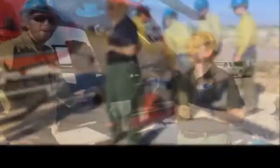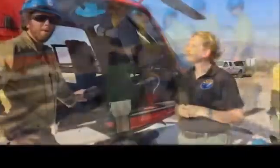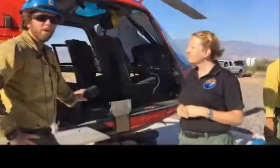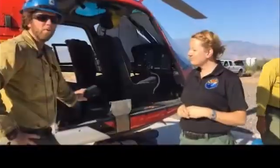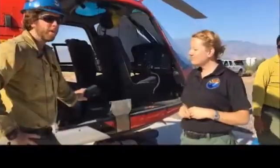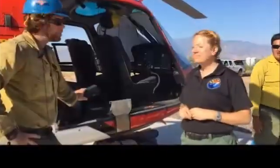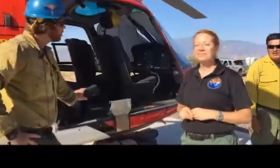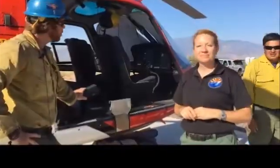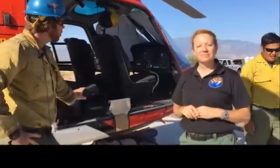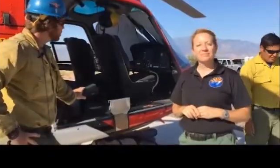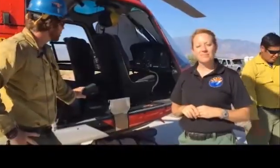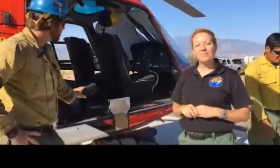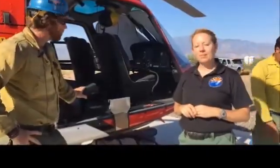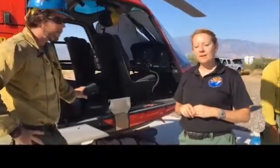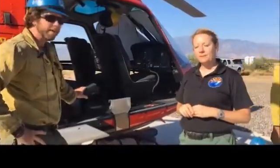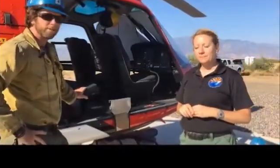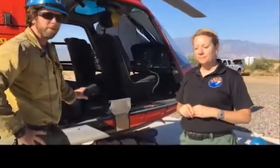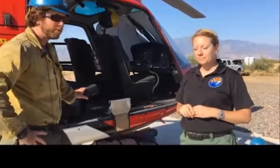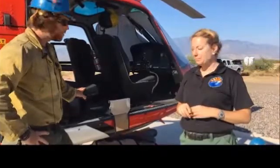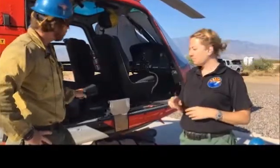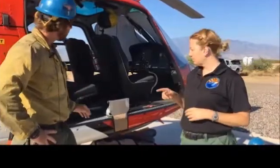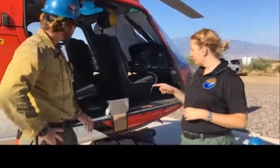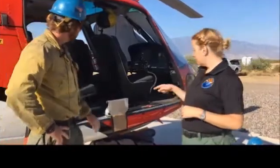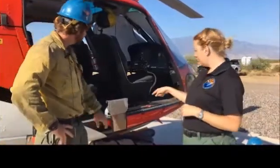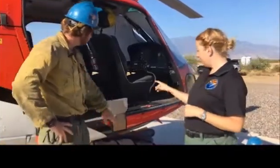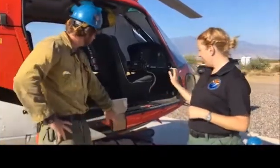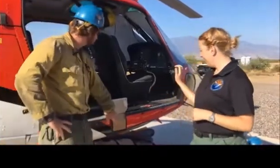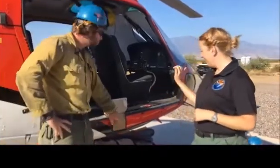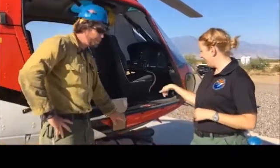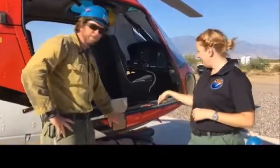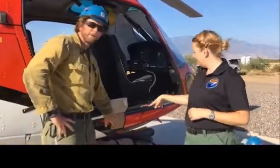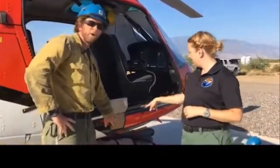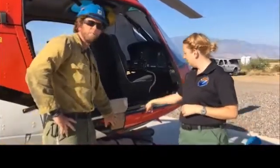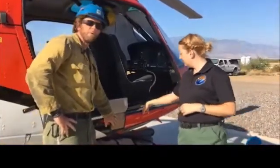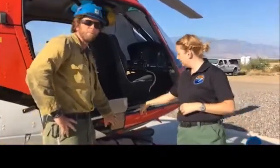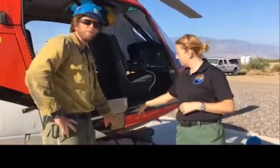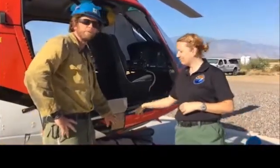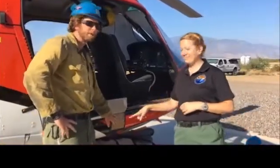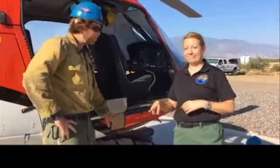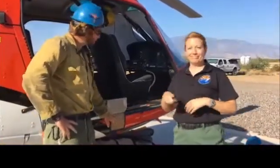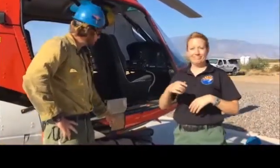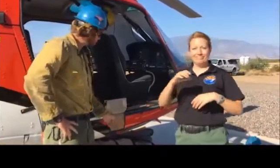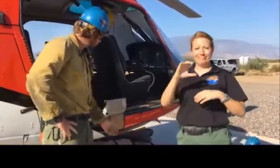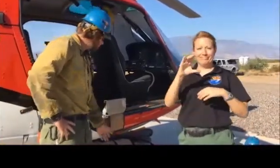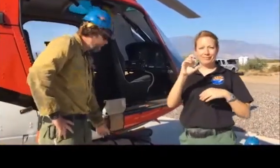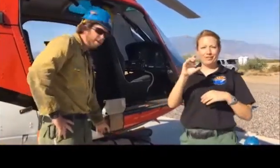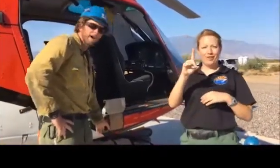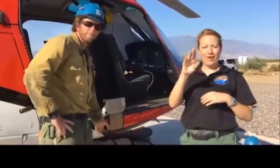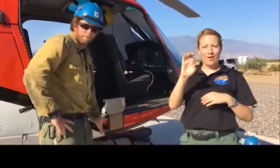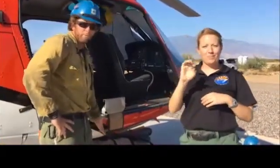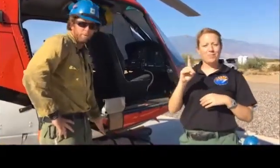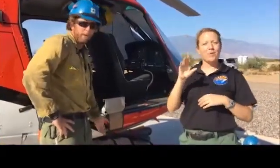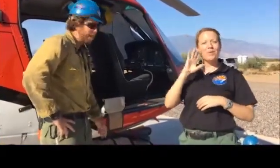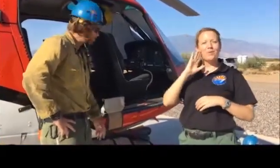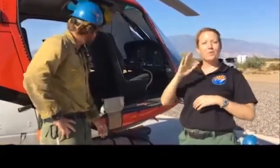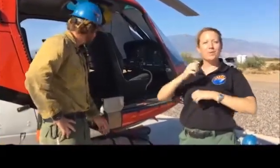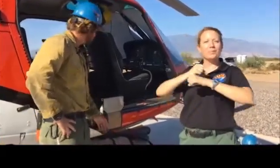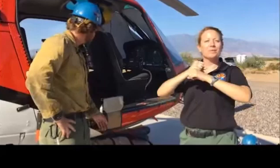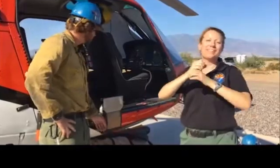Okay, so what they've installed so far is this little piece of cardboard, which is going to protect the helicopter, the paint, basically,